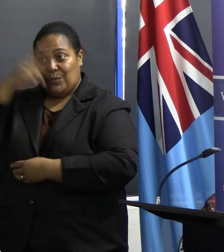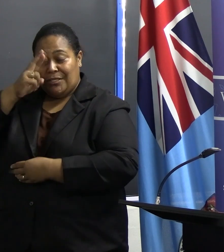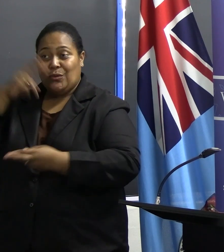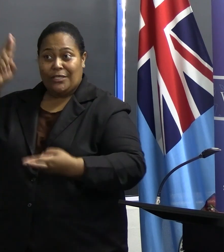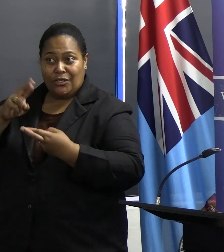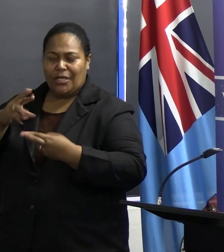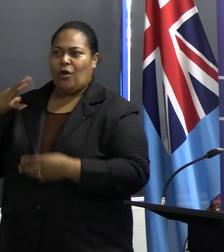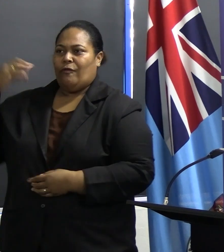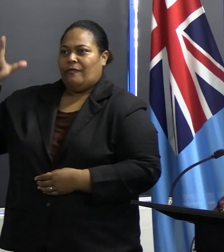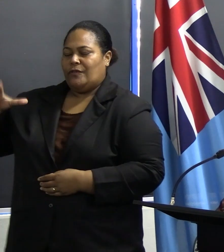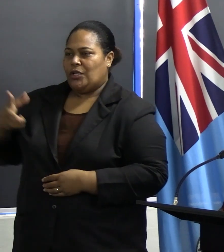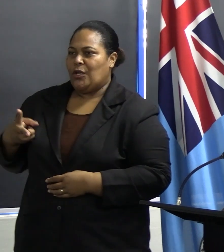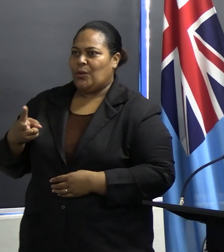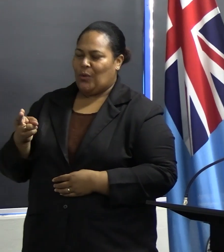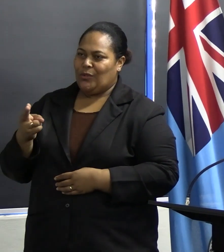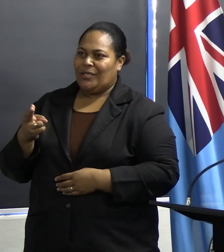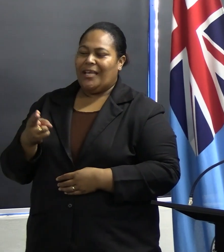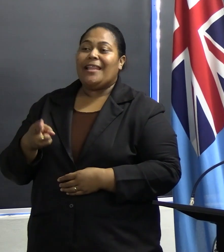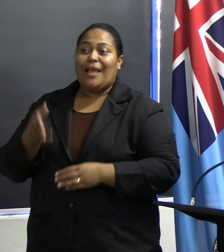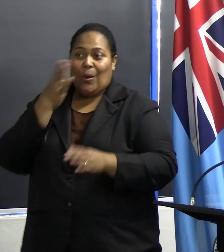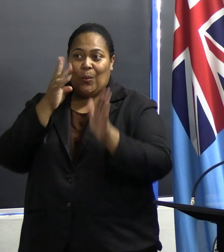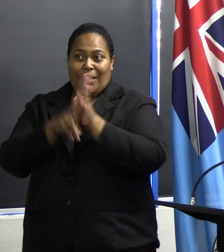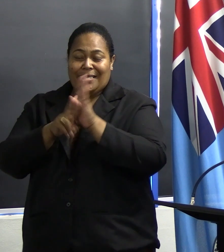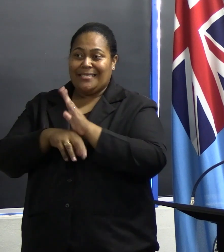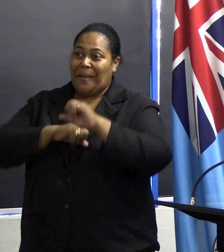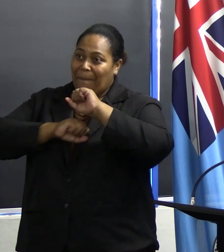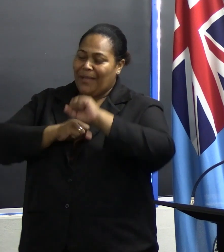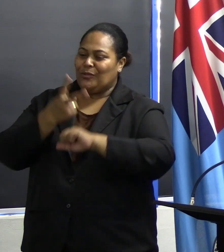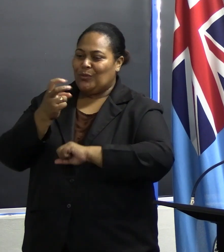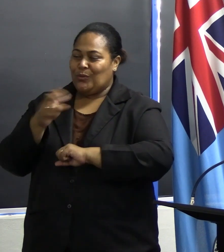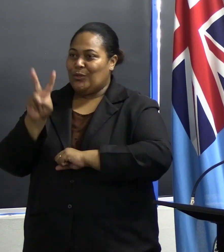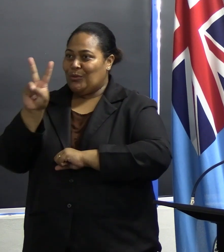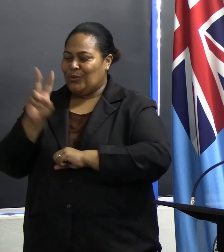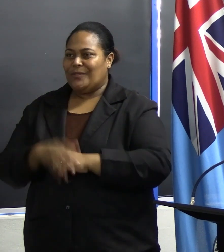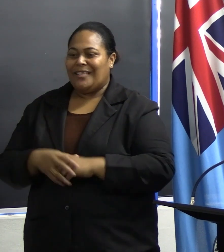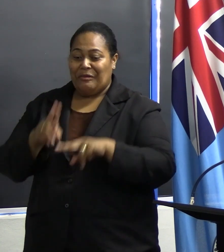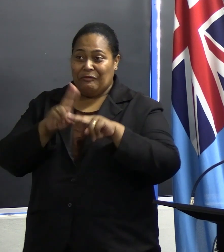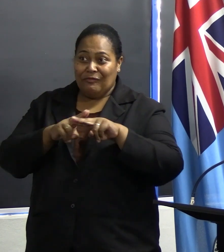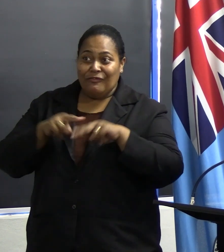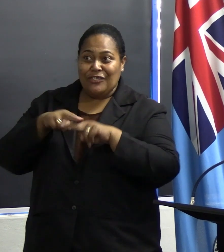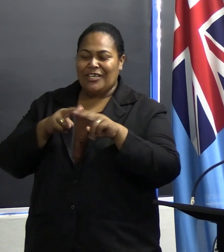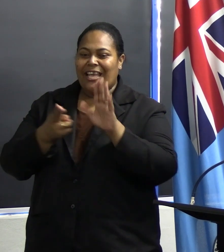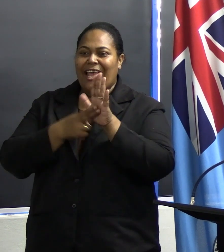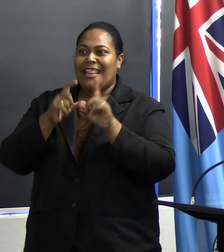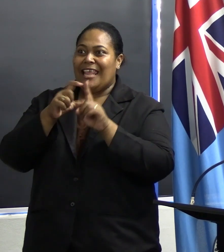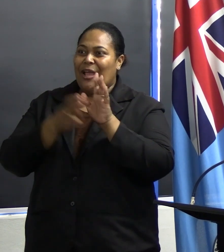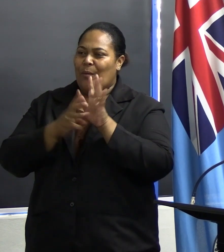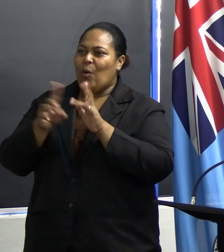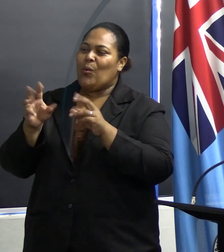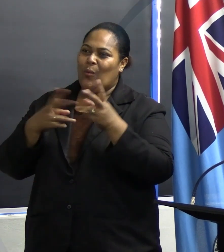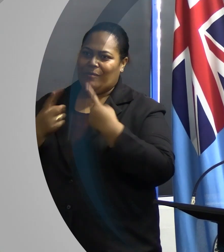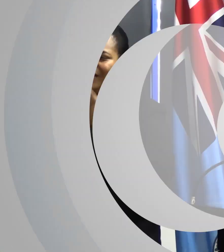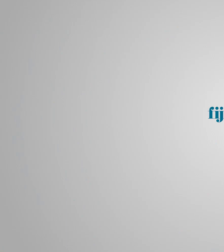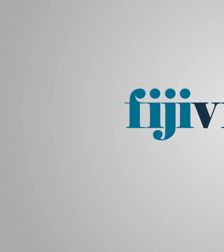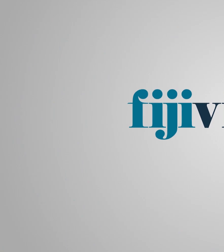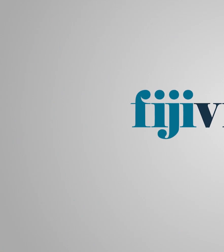launched the National Disaster Awareness Campaign for 2022 and the Fiji NDMO website. Now, I love you and thank